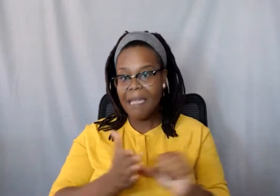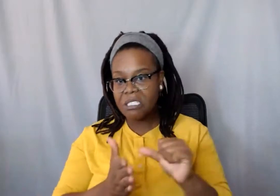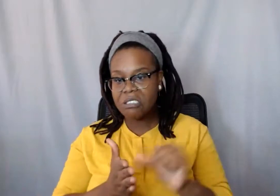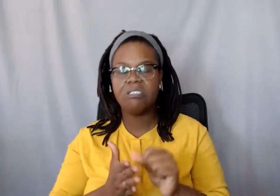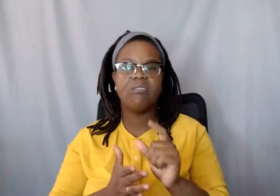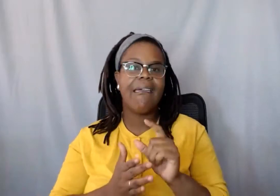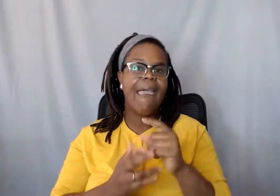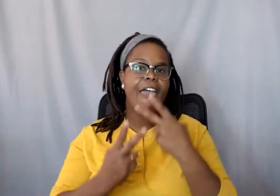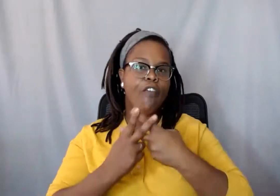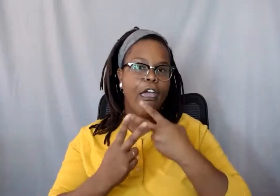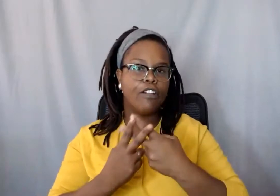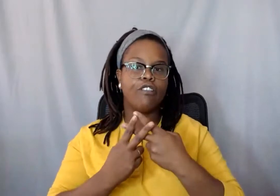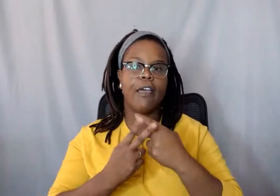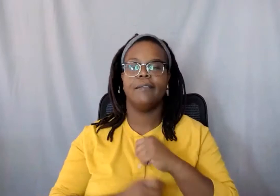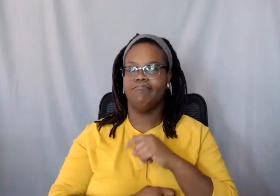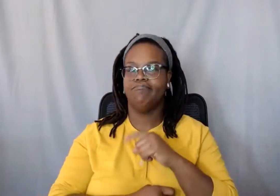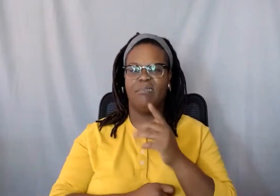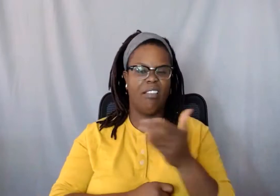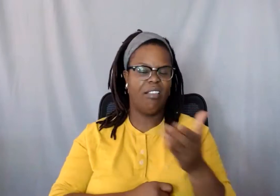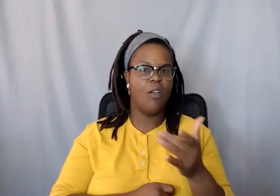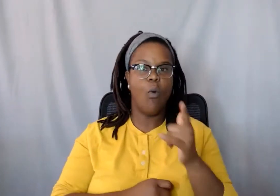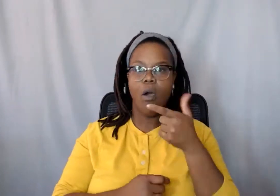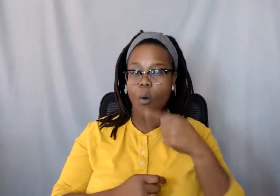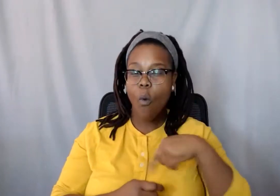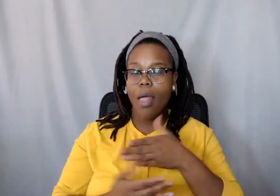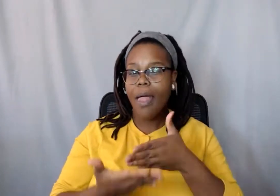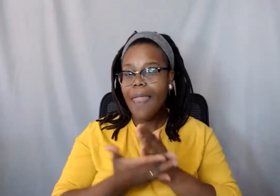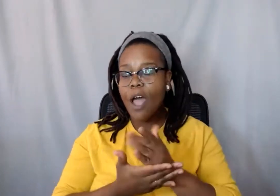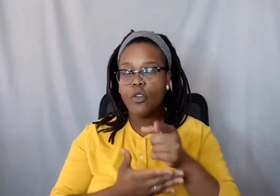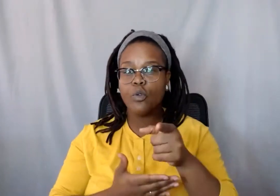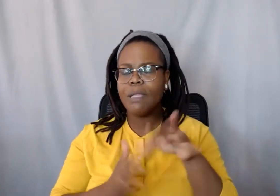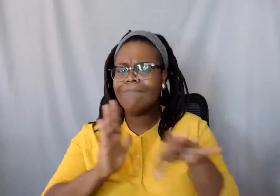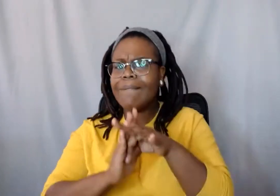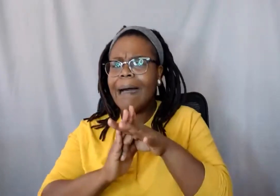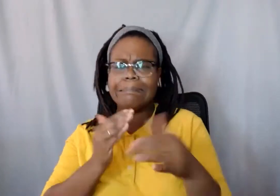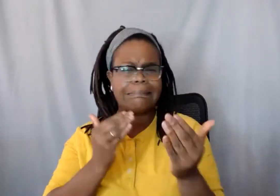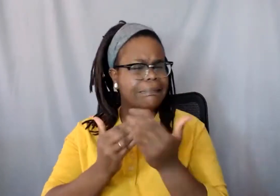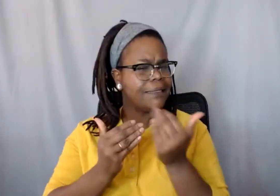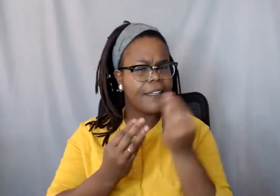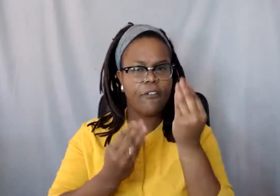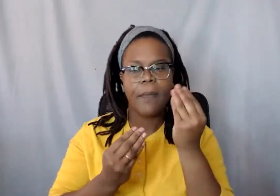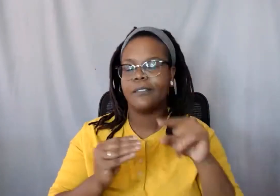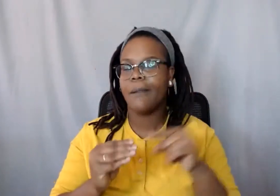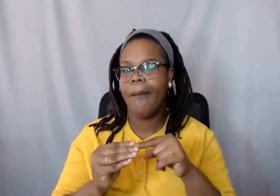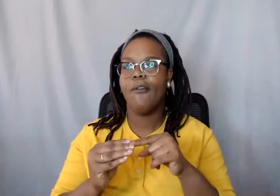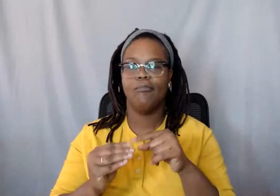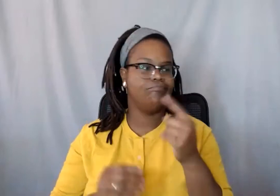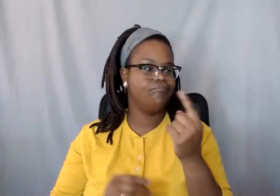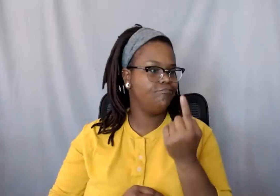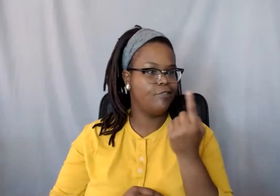and whatnot that will allow you to easily find information on something that's important to you or something